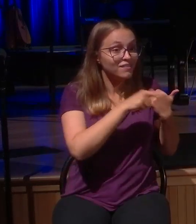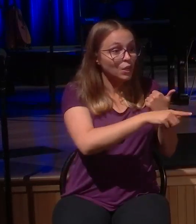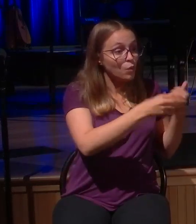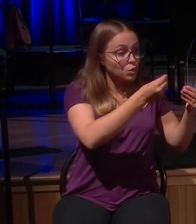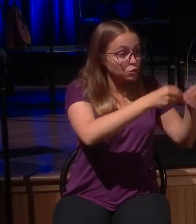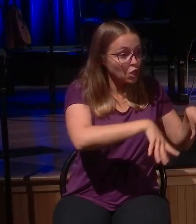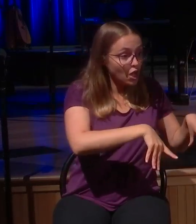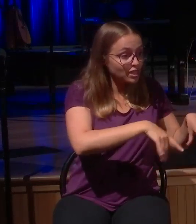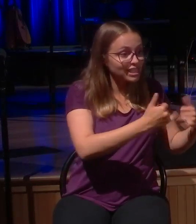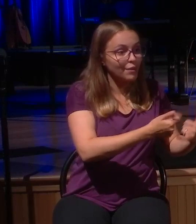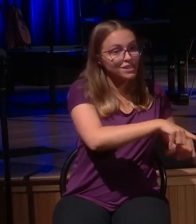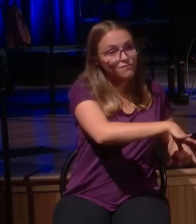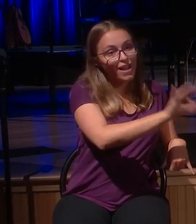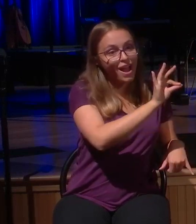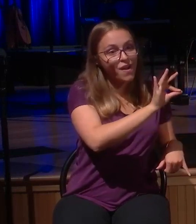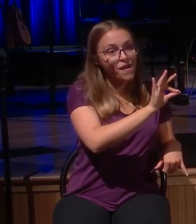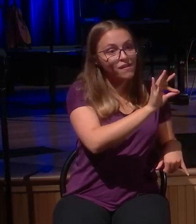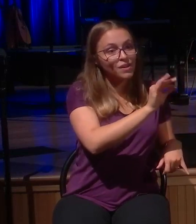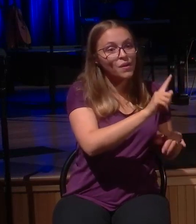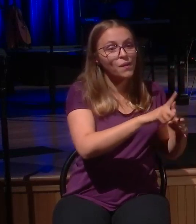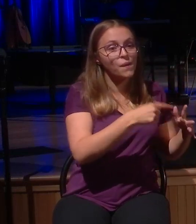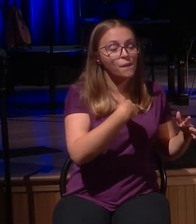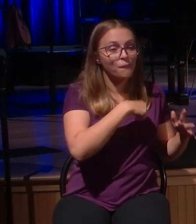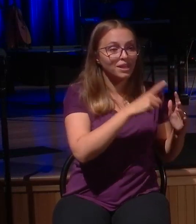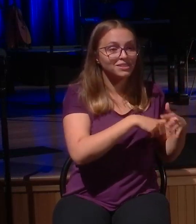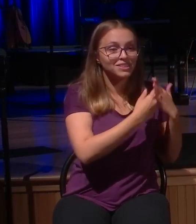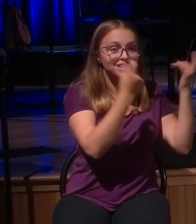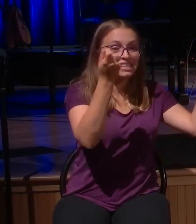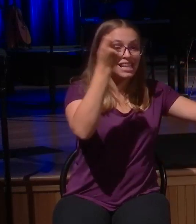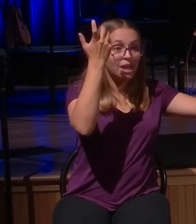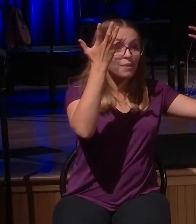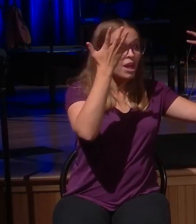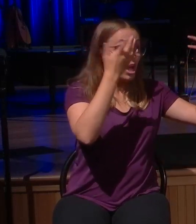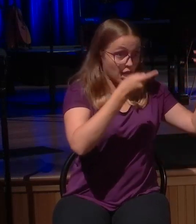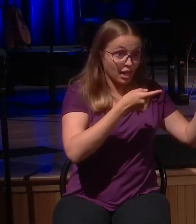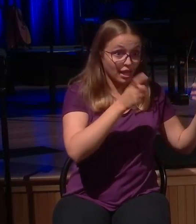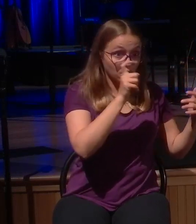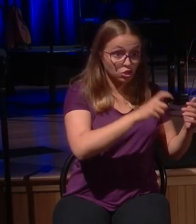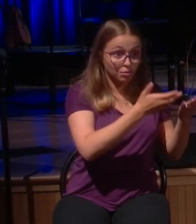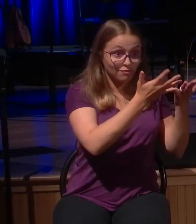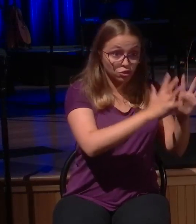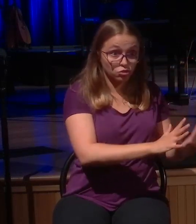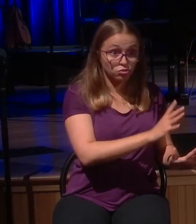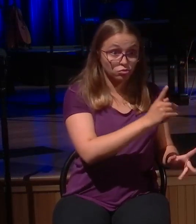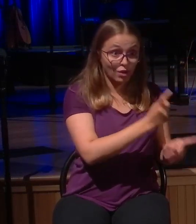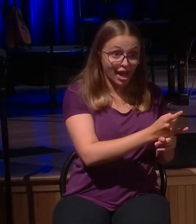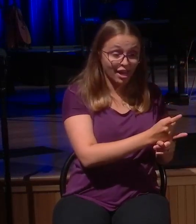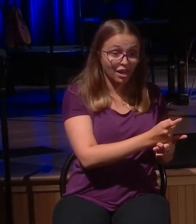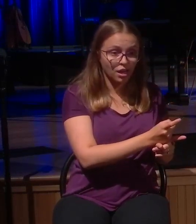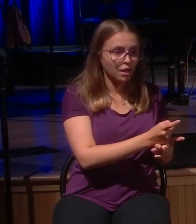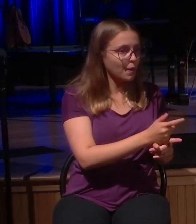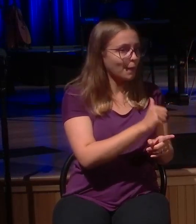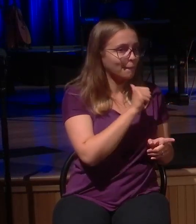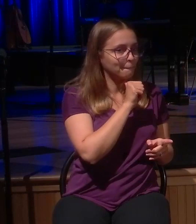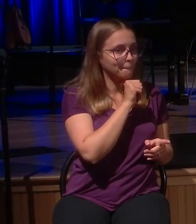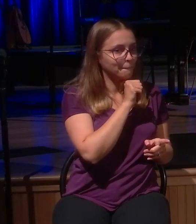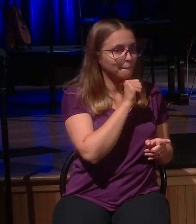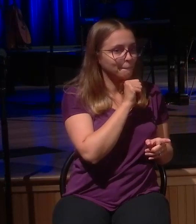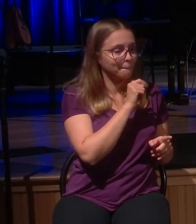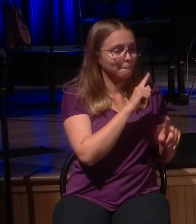Celebrate. It should be over. That's the parable. But it's not. And why isn't it over?